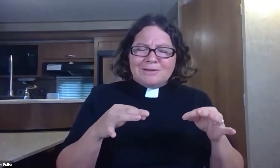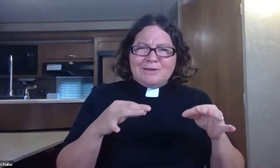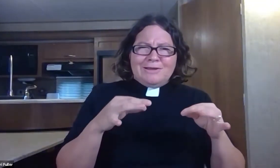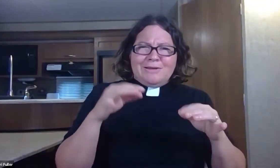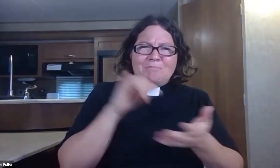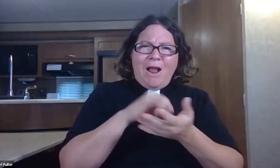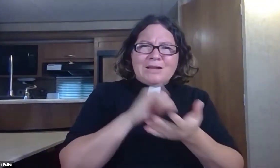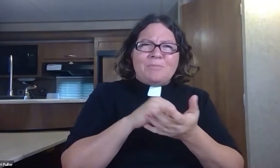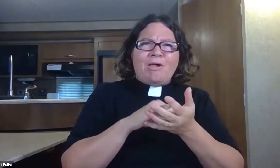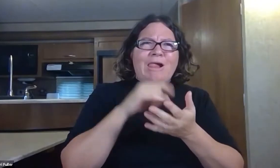It's indescribable.